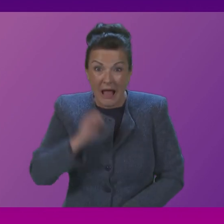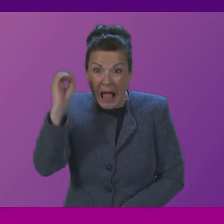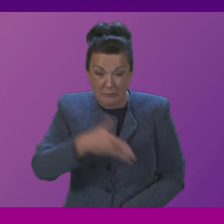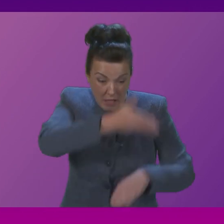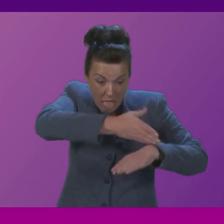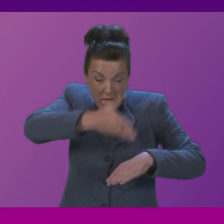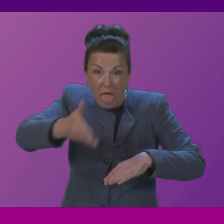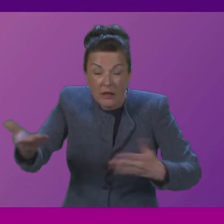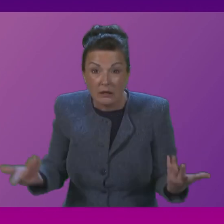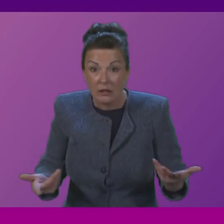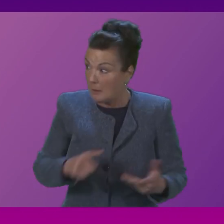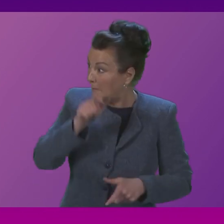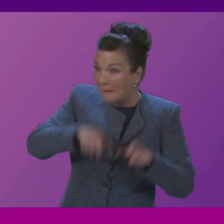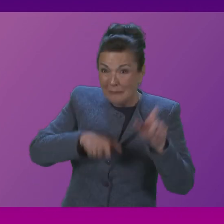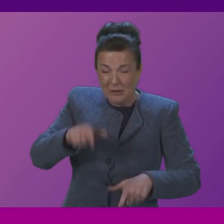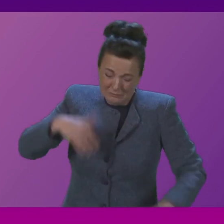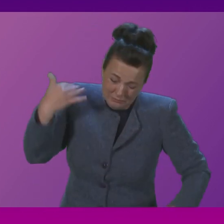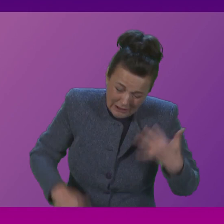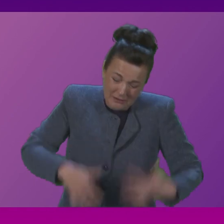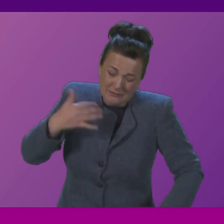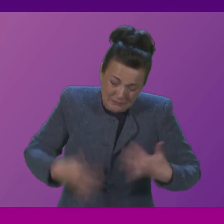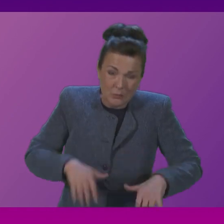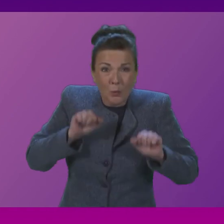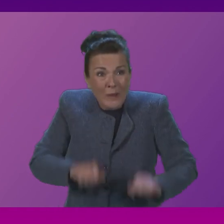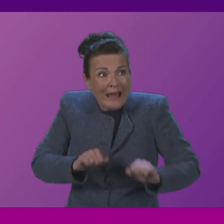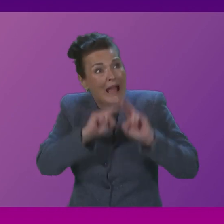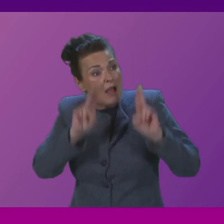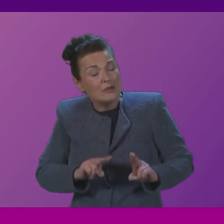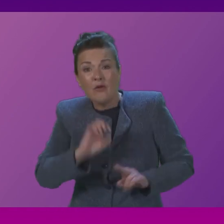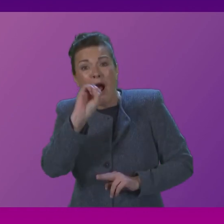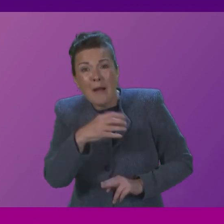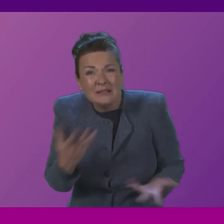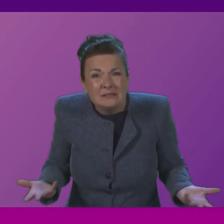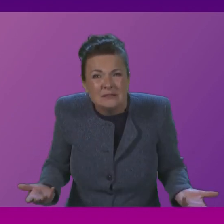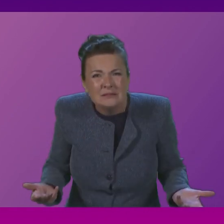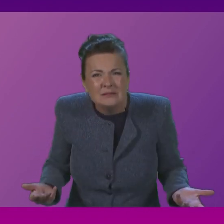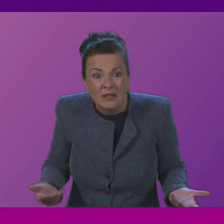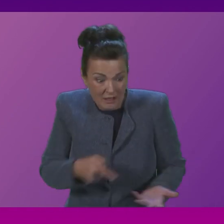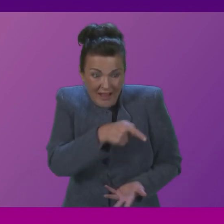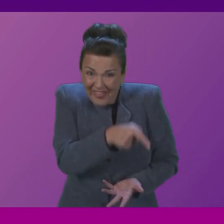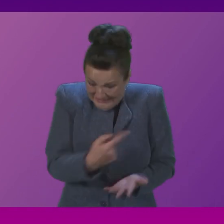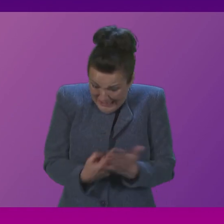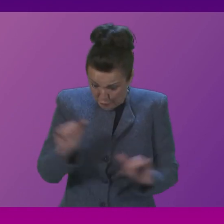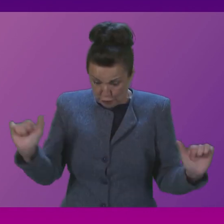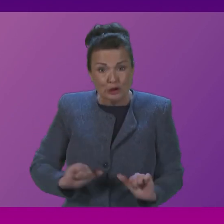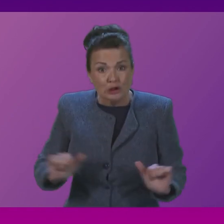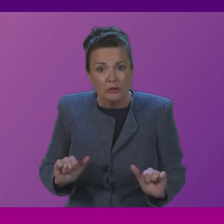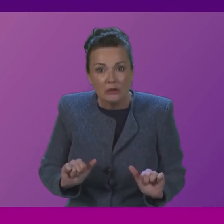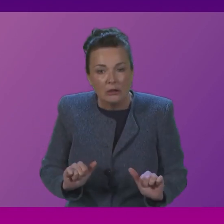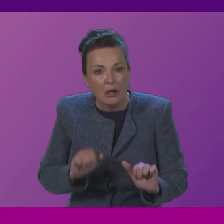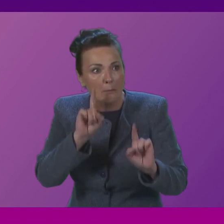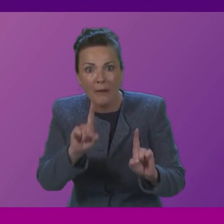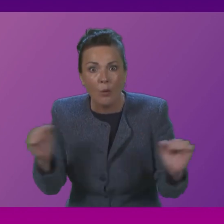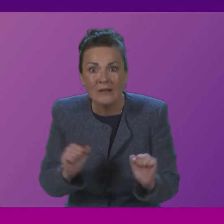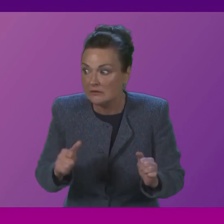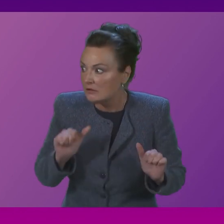drop off patients, and people waiting in pain for help to come. All of this before we have even reached the worst of winter. Lives are being